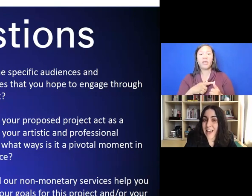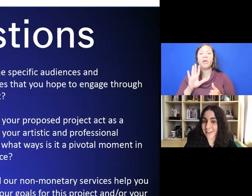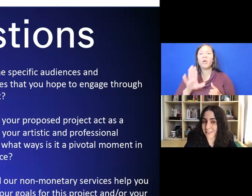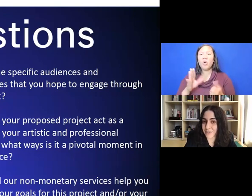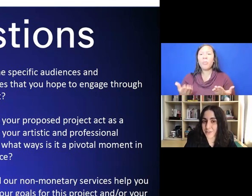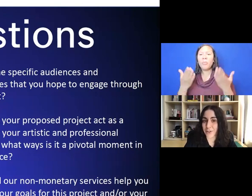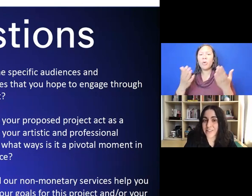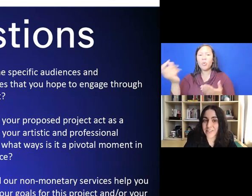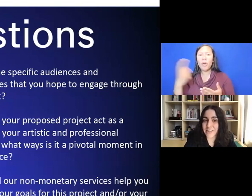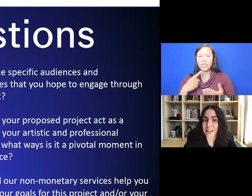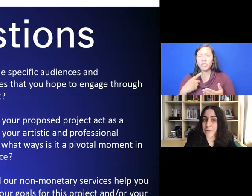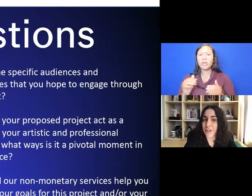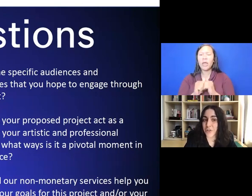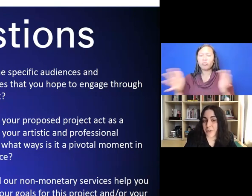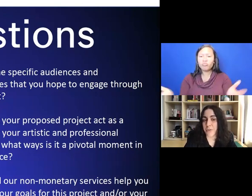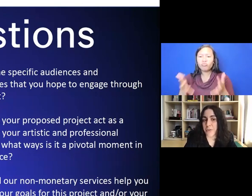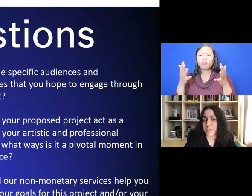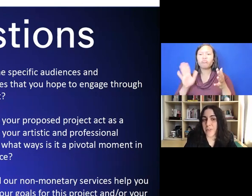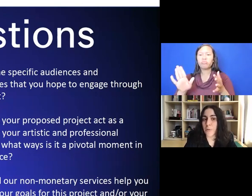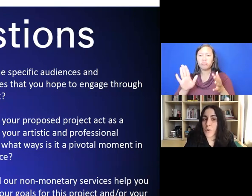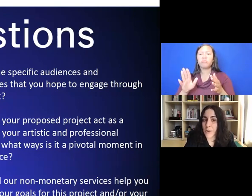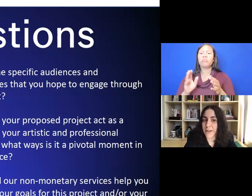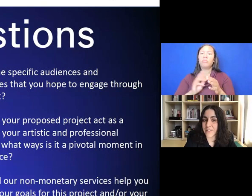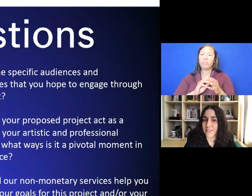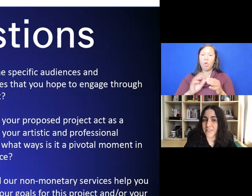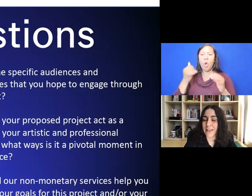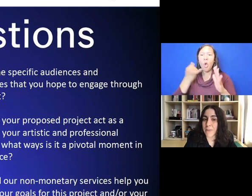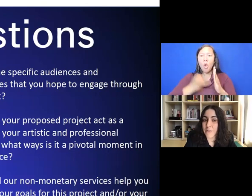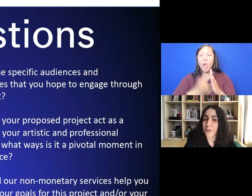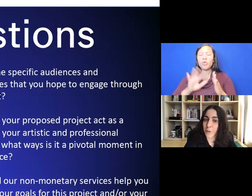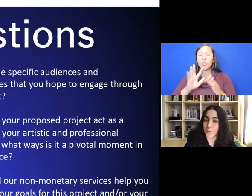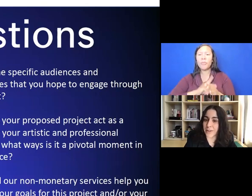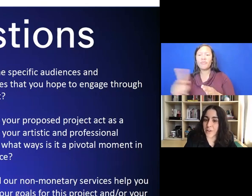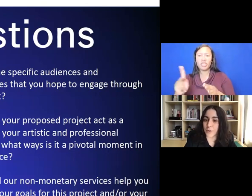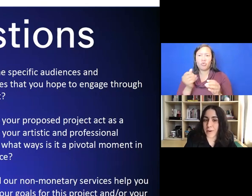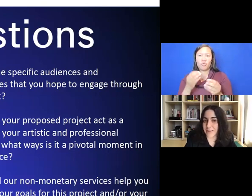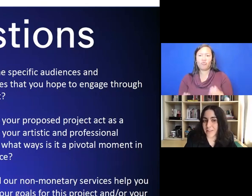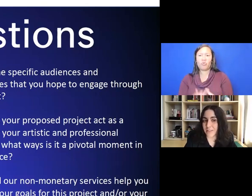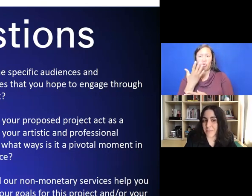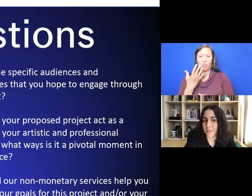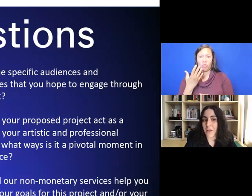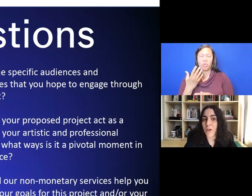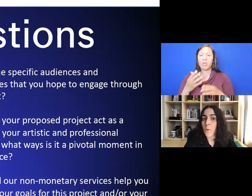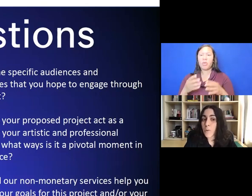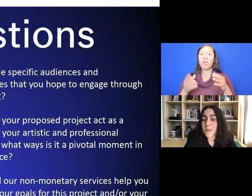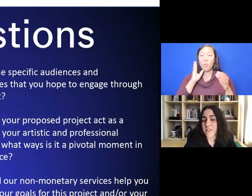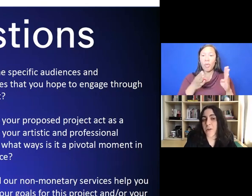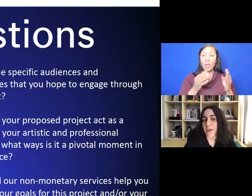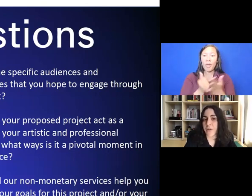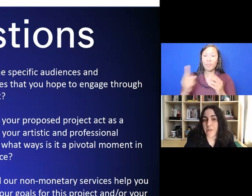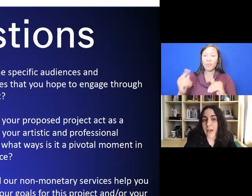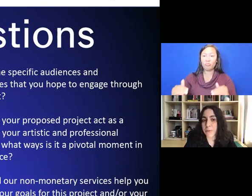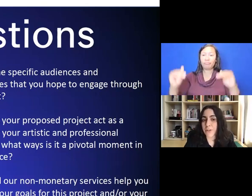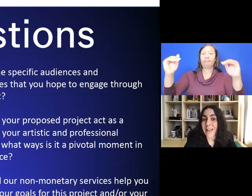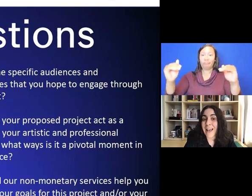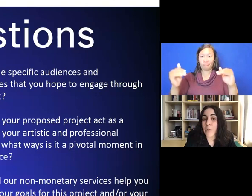as a catalyst for your artistic and professional growth? In what ways is this a pivotal moment in your practice? We want to know